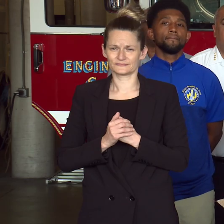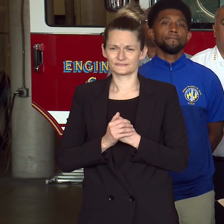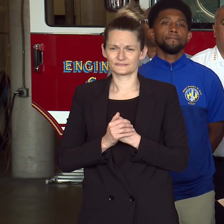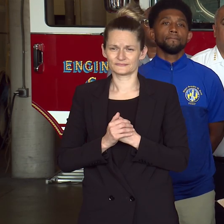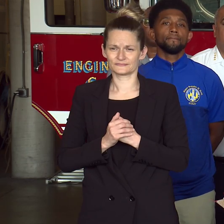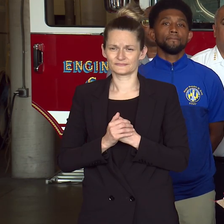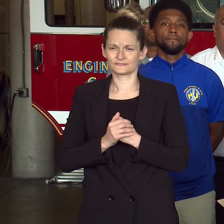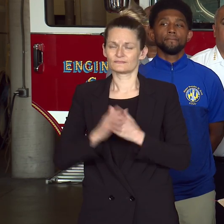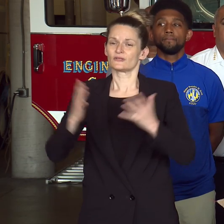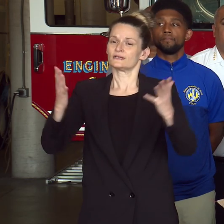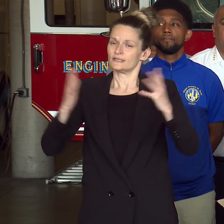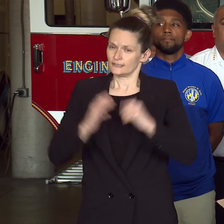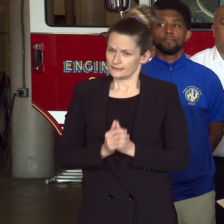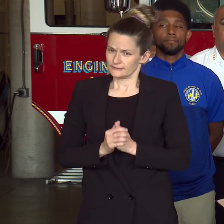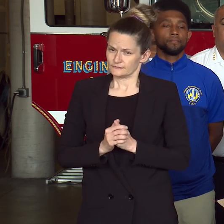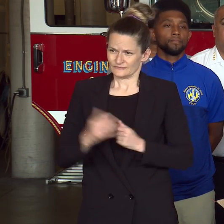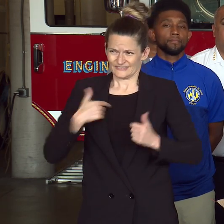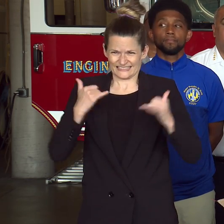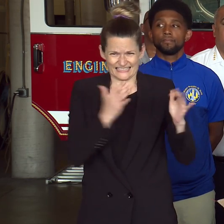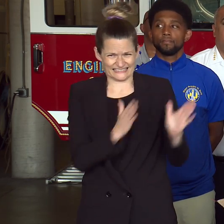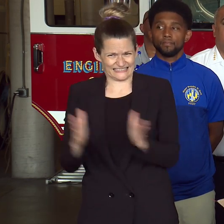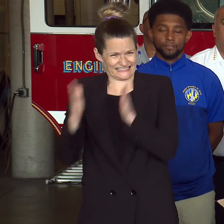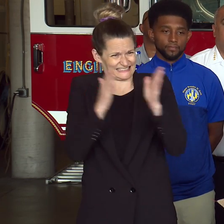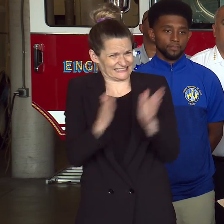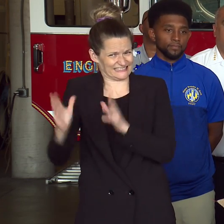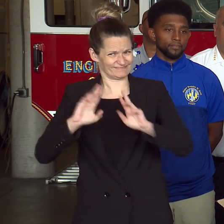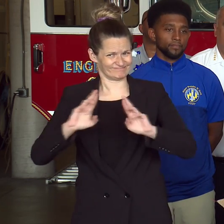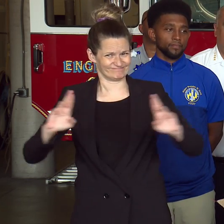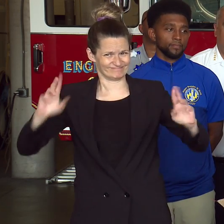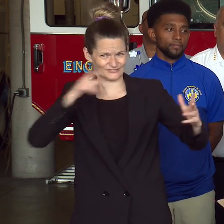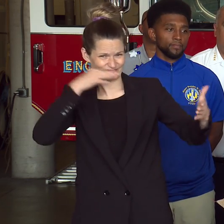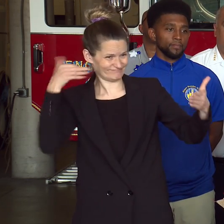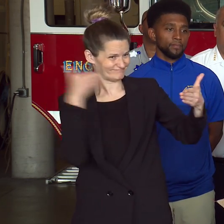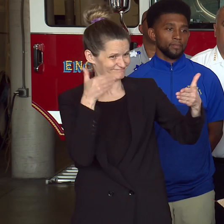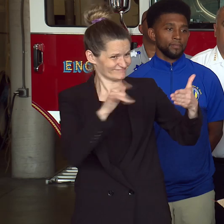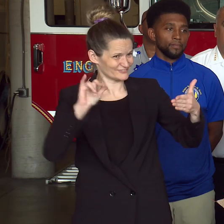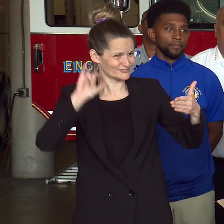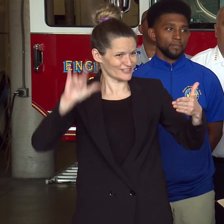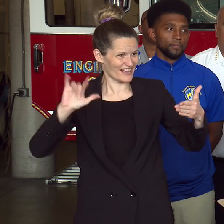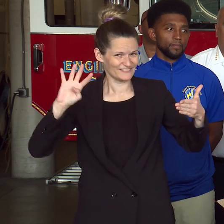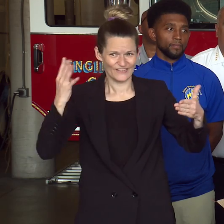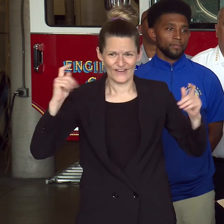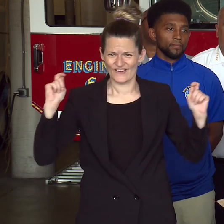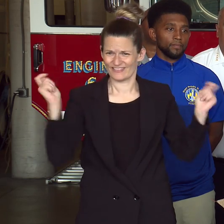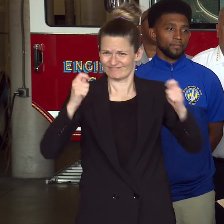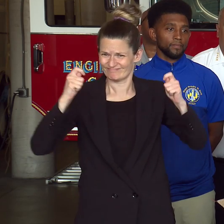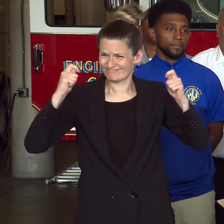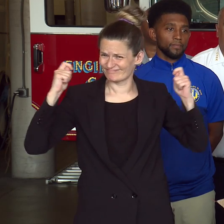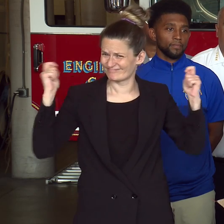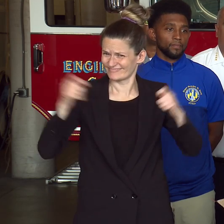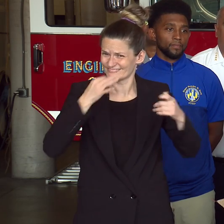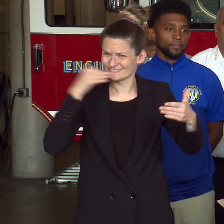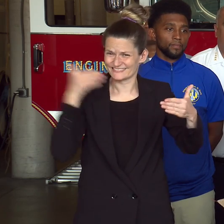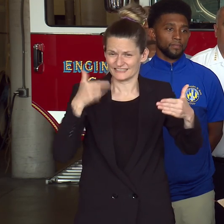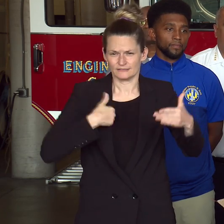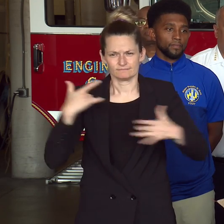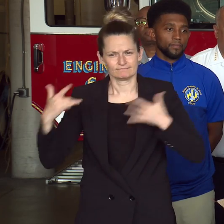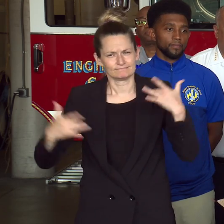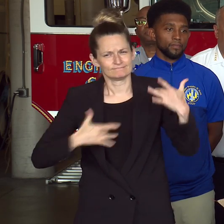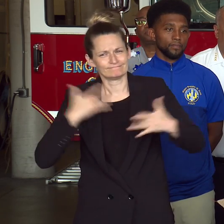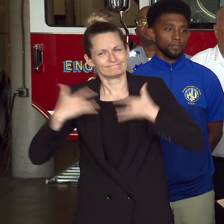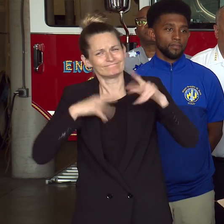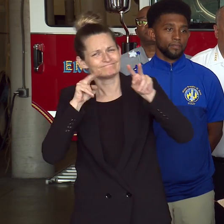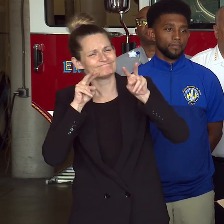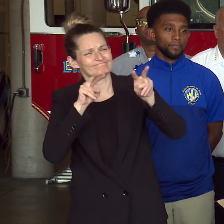So we're gearing up to celebrate the 4th of July in Baltimore. Extremely excited to view all the